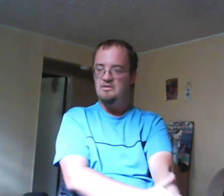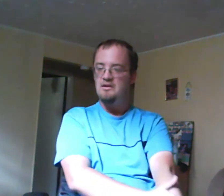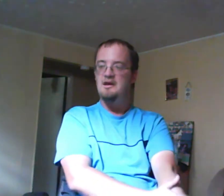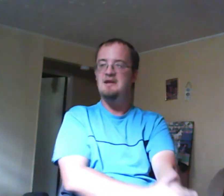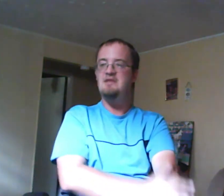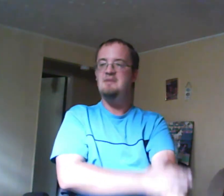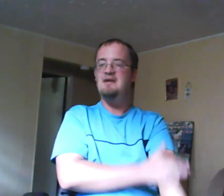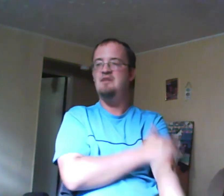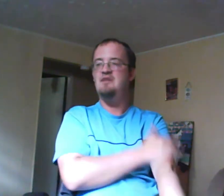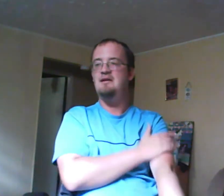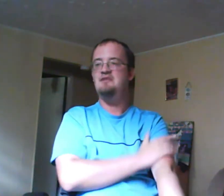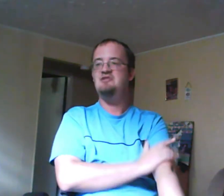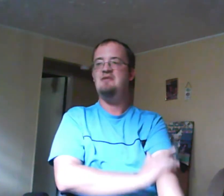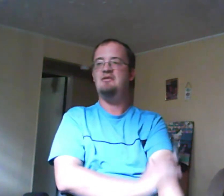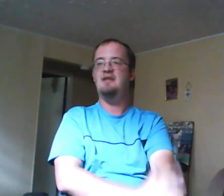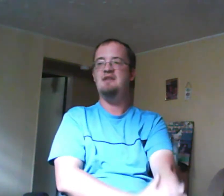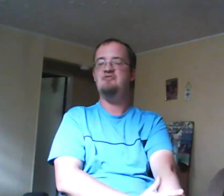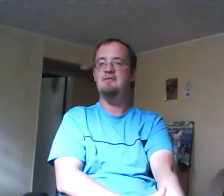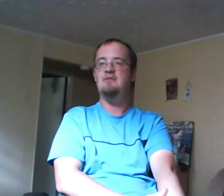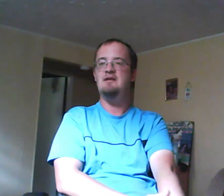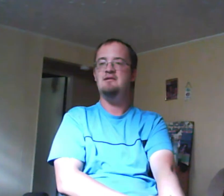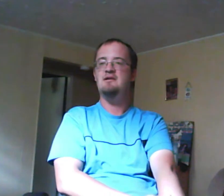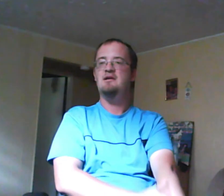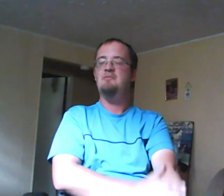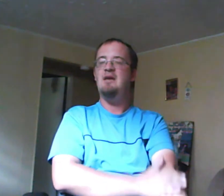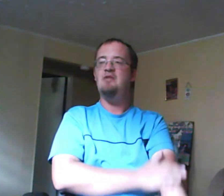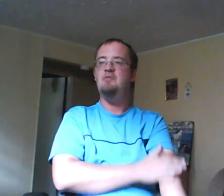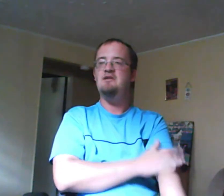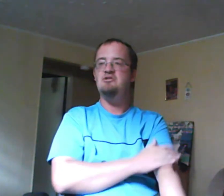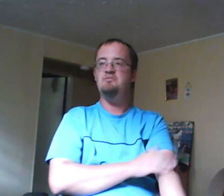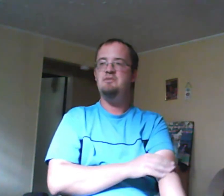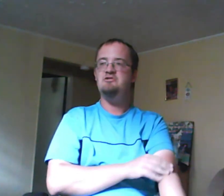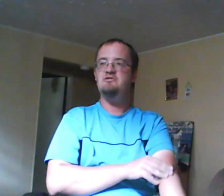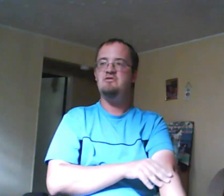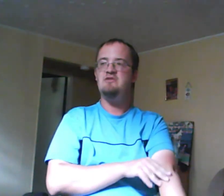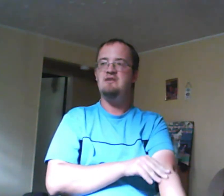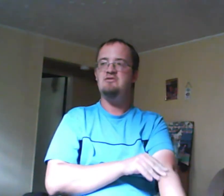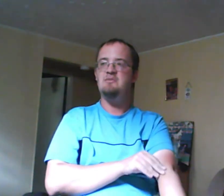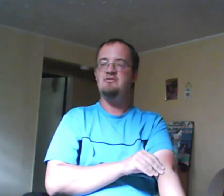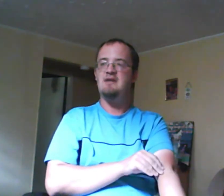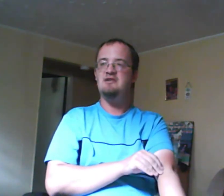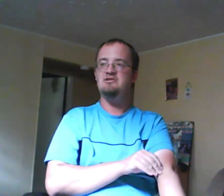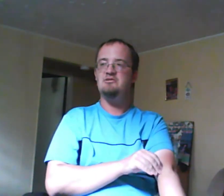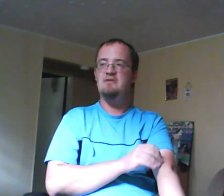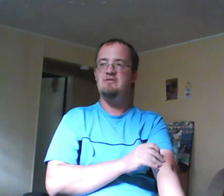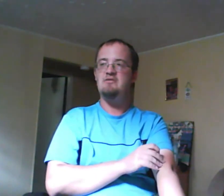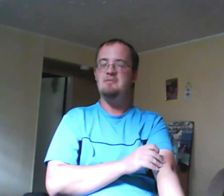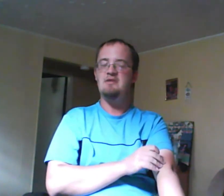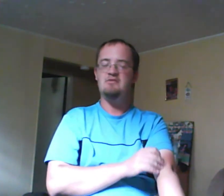And Esme had a trauma. She had a lot of trauma when Miles wanted to show pictures of Tristan after the bus crash, recovering from the bus crash,